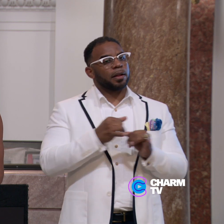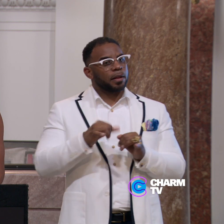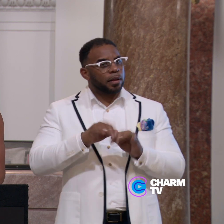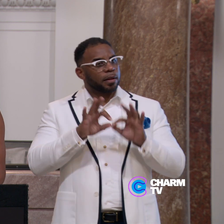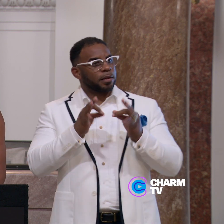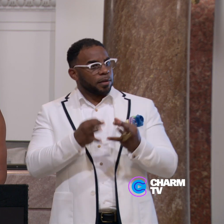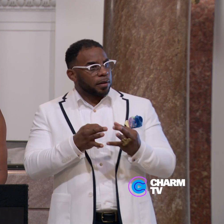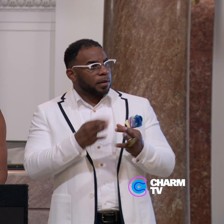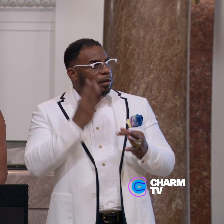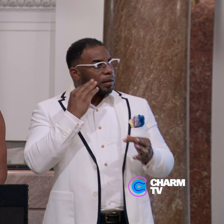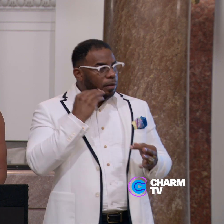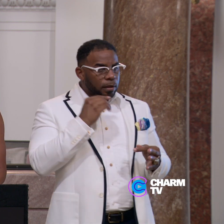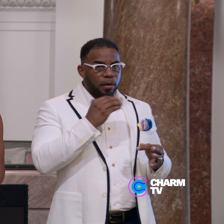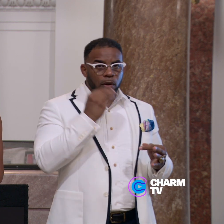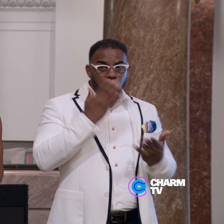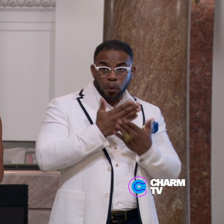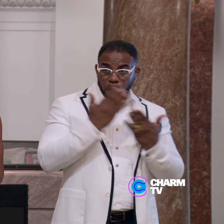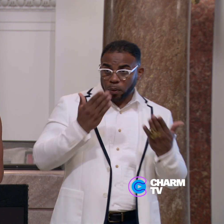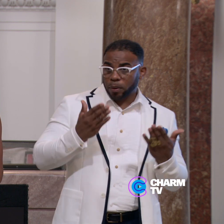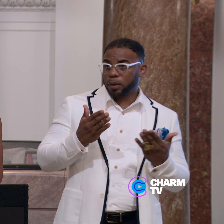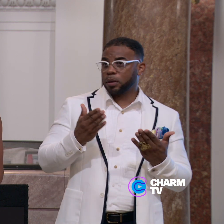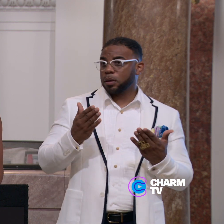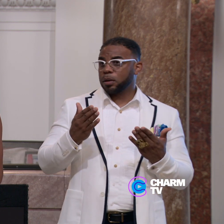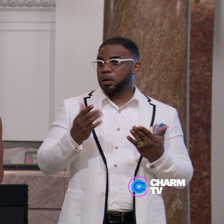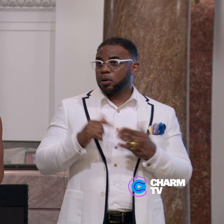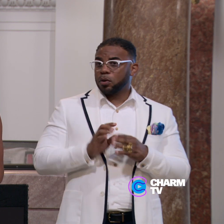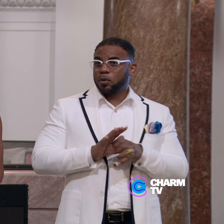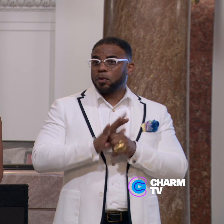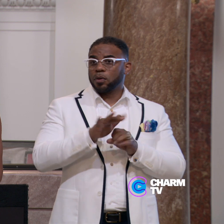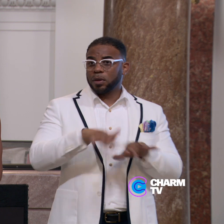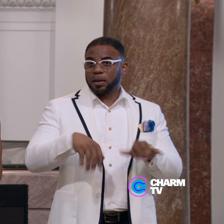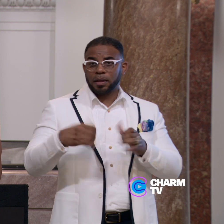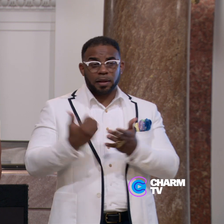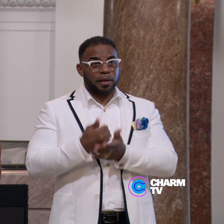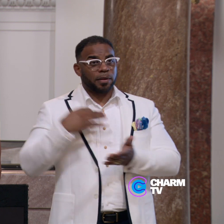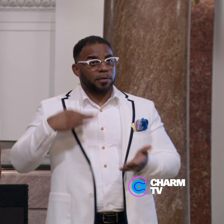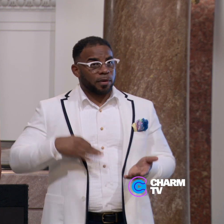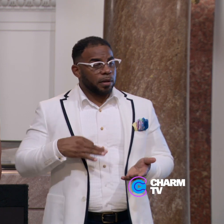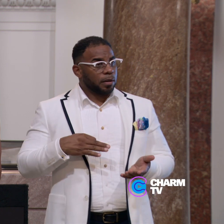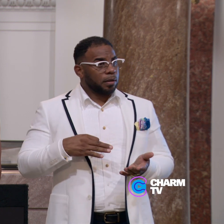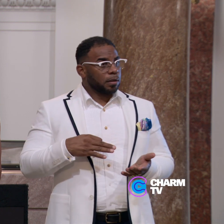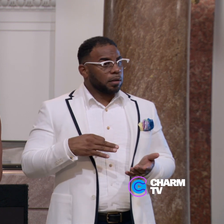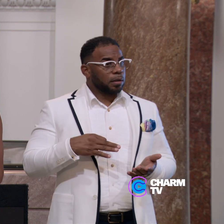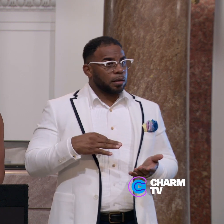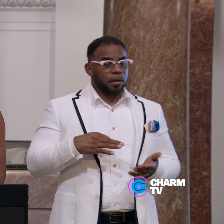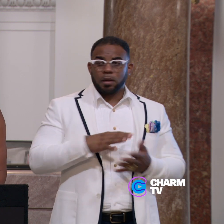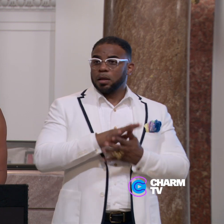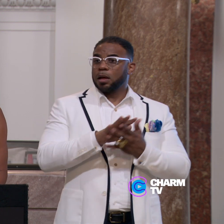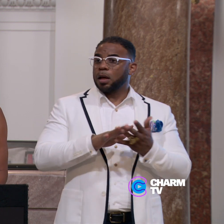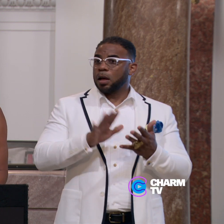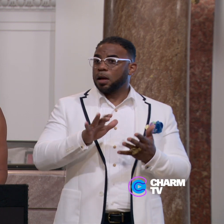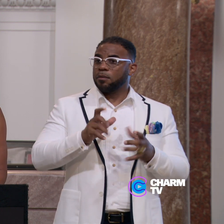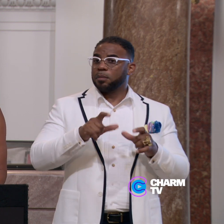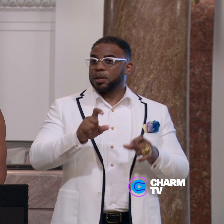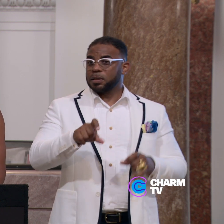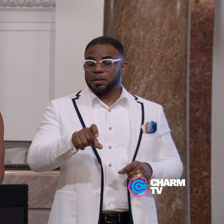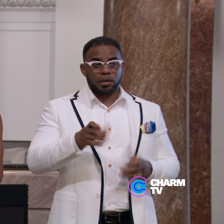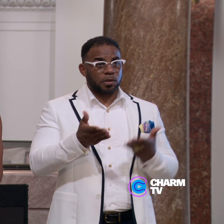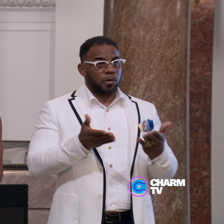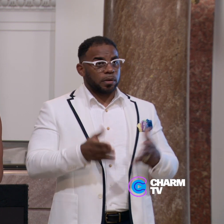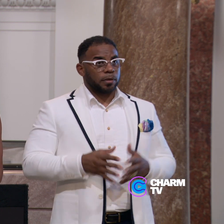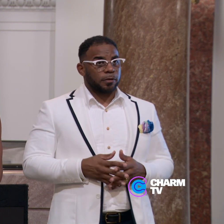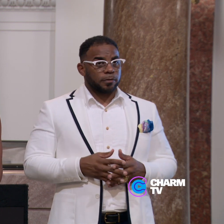and families experiencing homelessness to flourish and take advantage of much needed